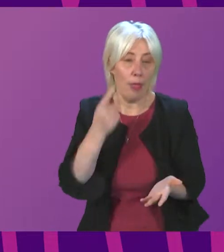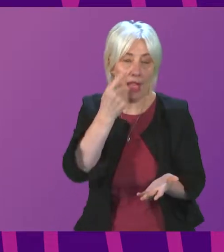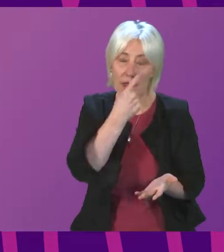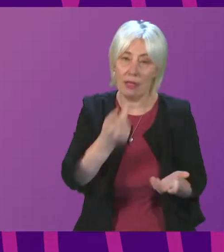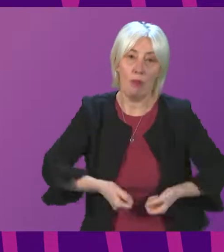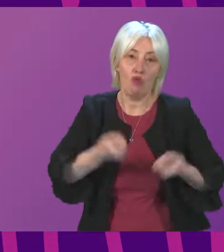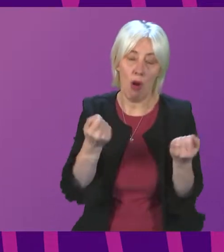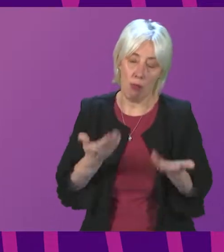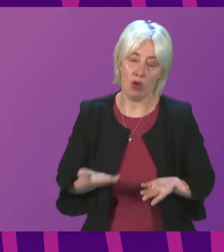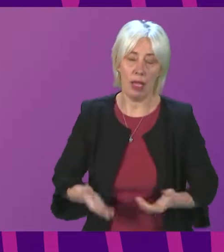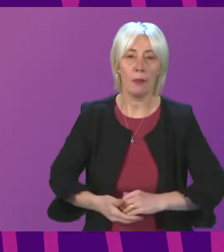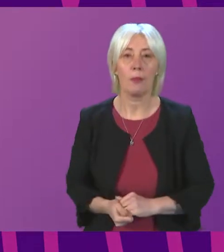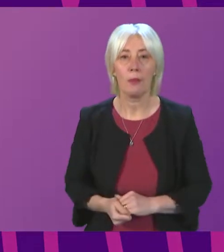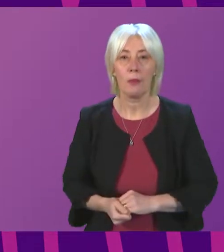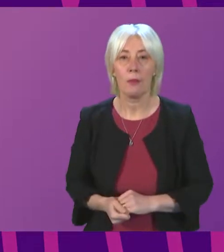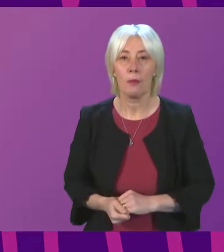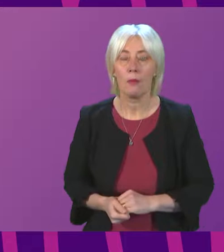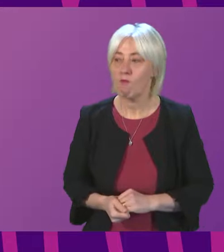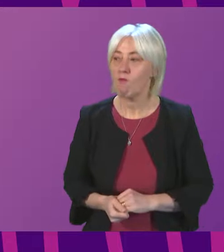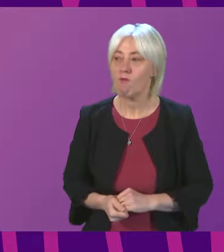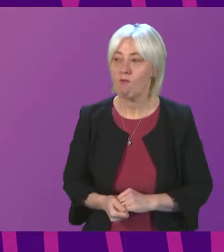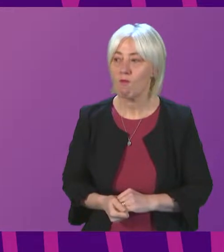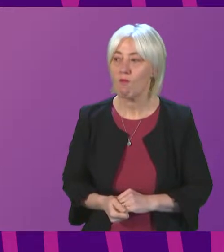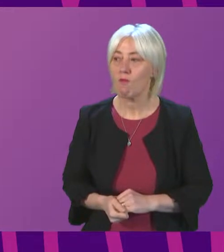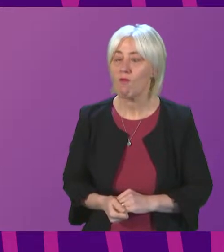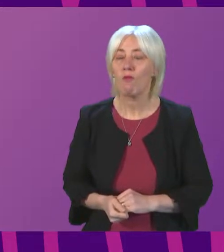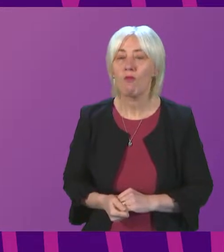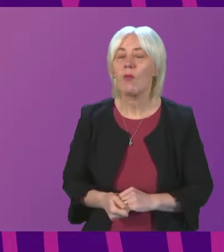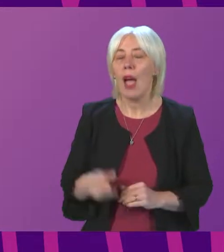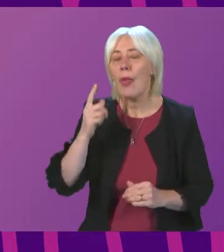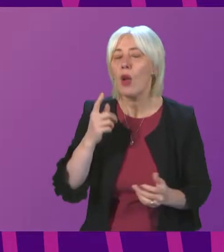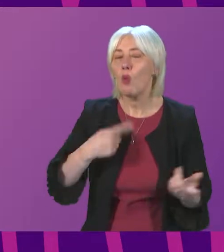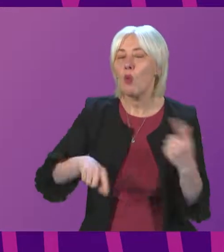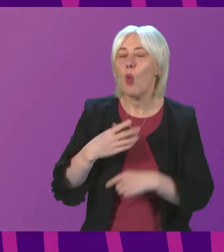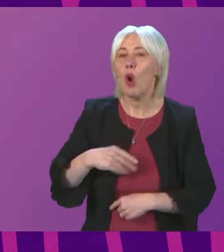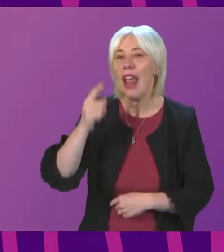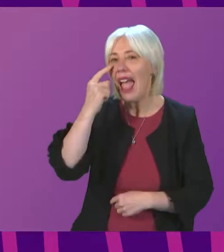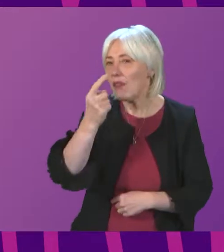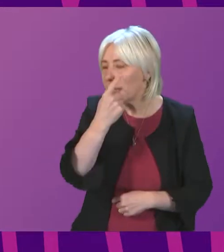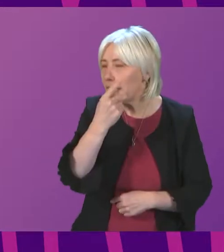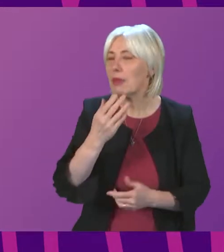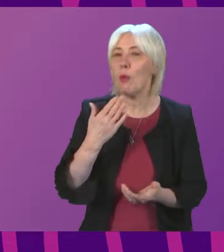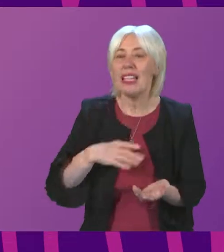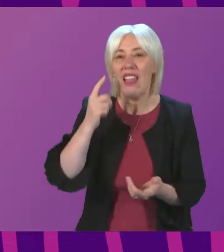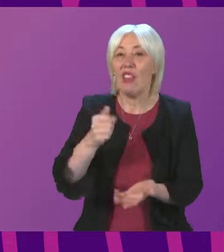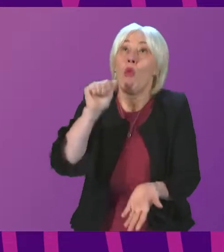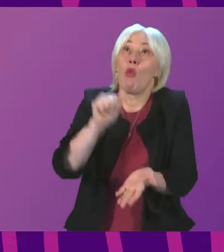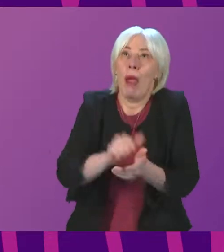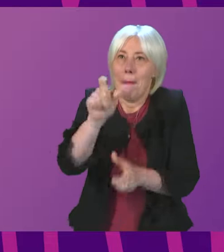evidence being raised here. Okay. I think there's a willingness for us to take evidence, but we want to be sure we're taking evidence from the right source,